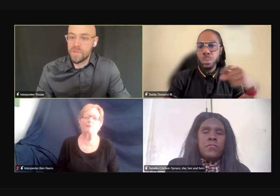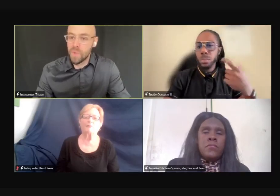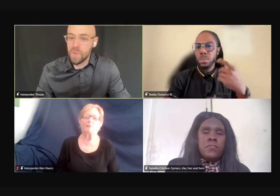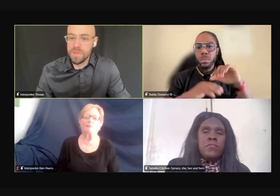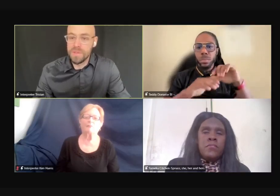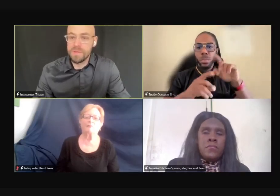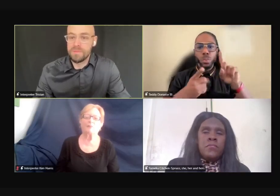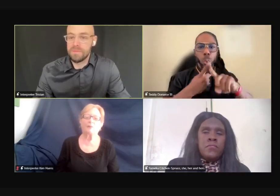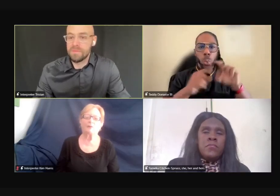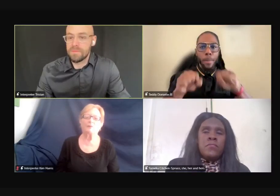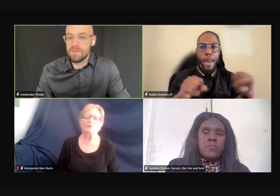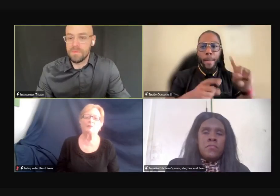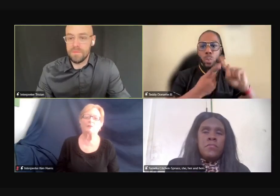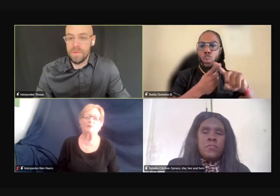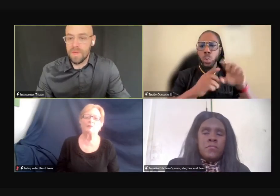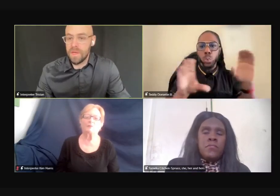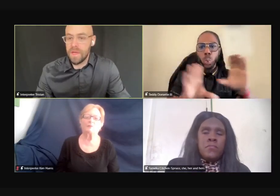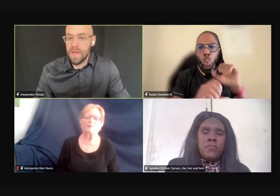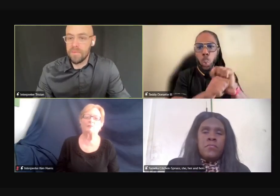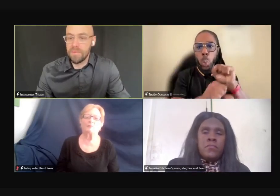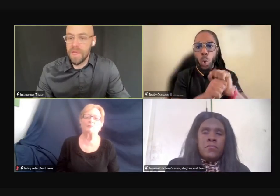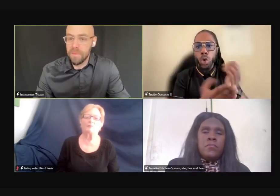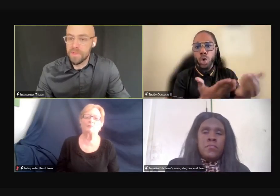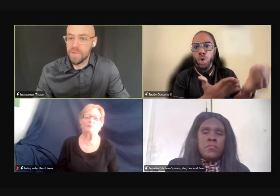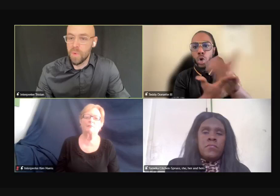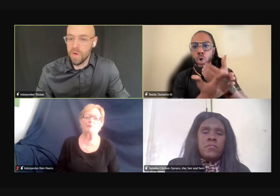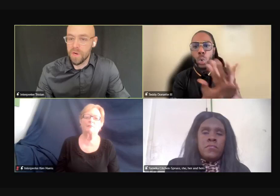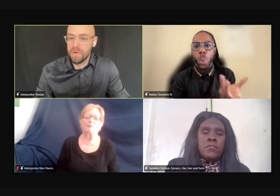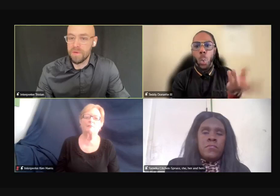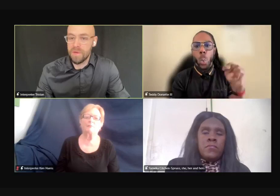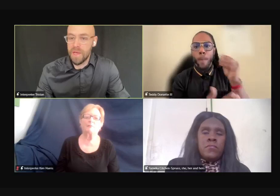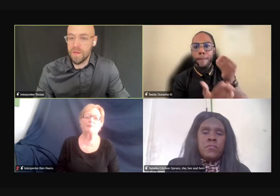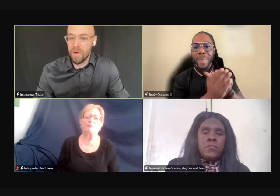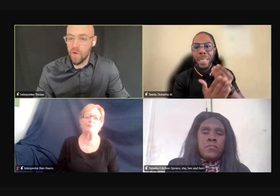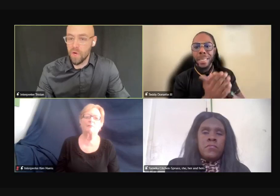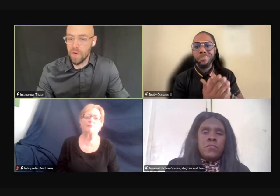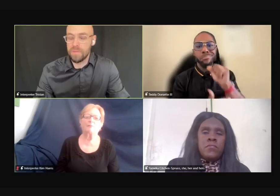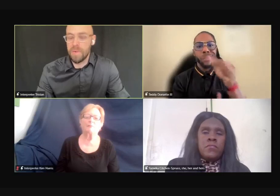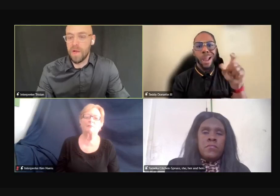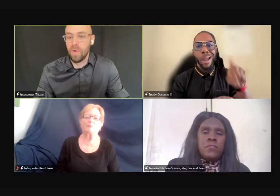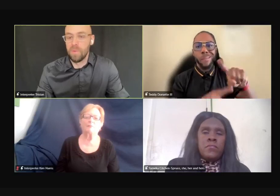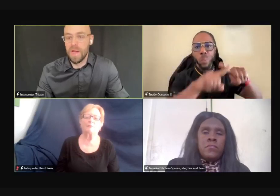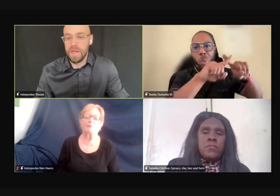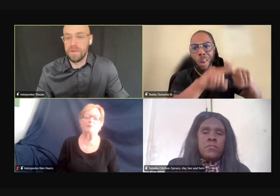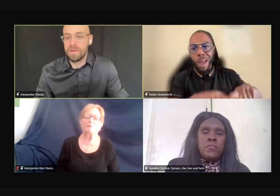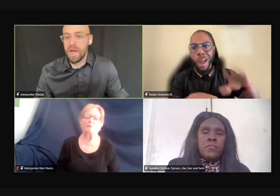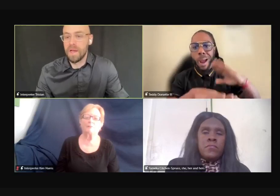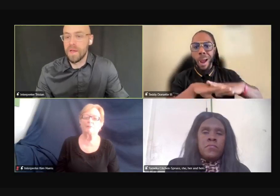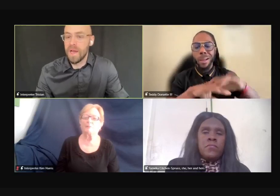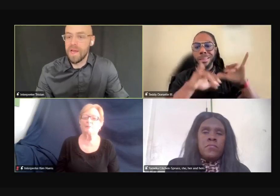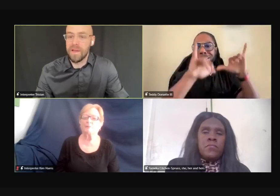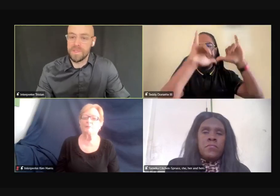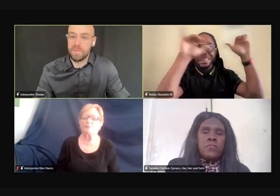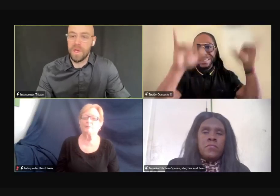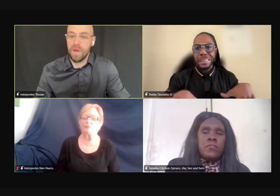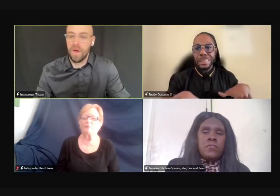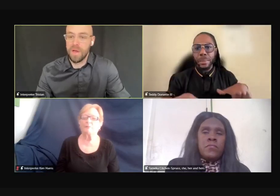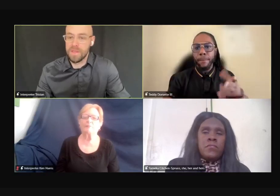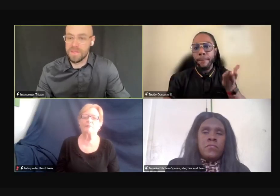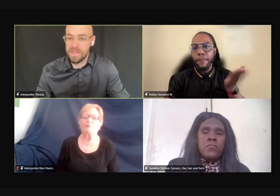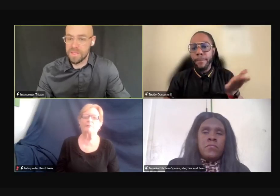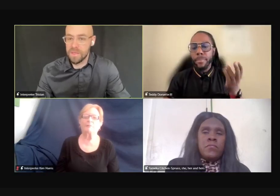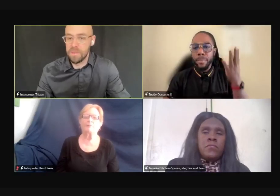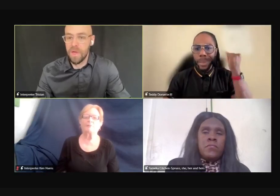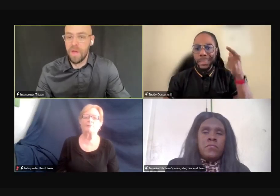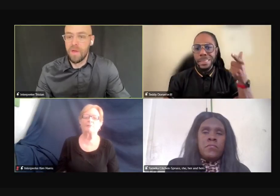tools. And be able to work and earn my own money, not, and not have to depend